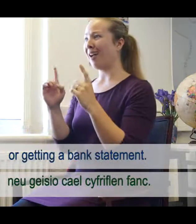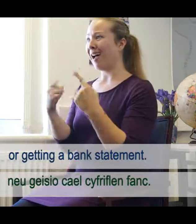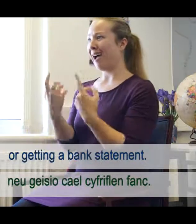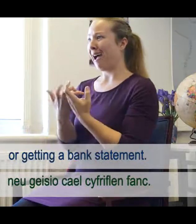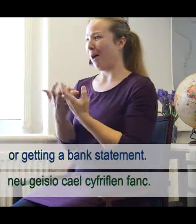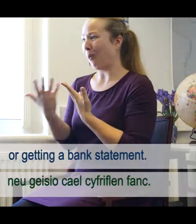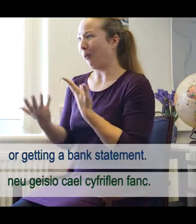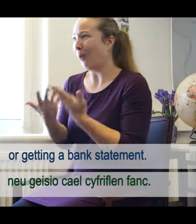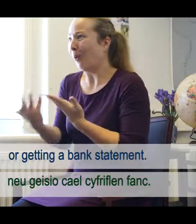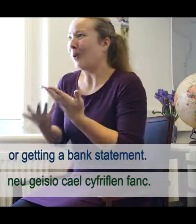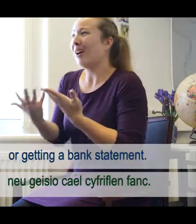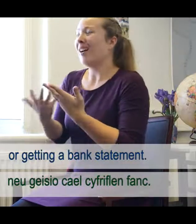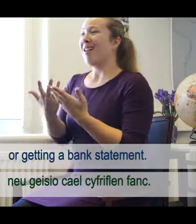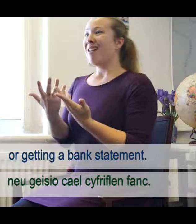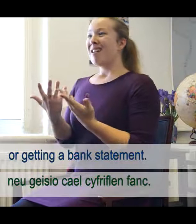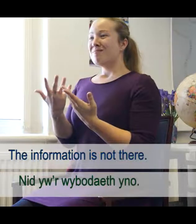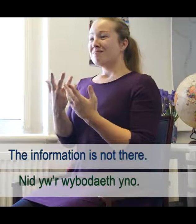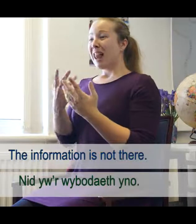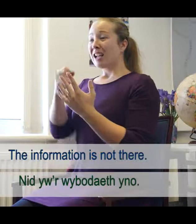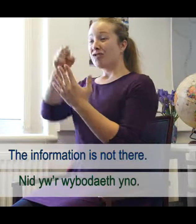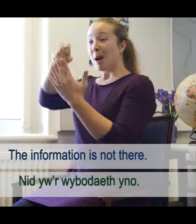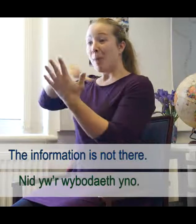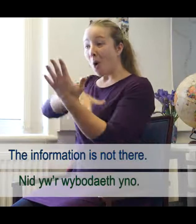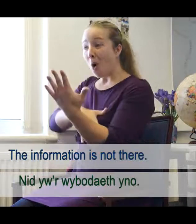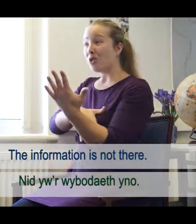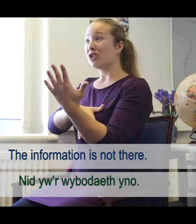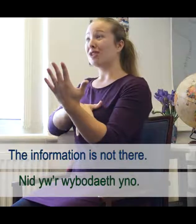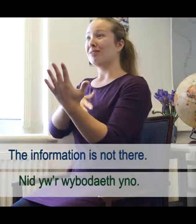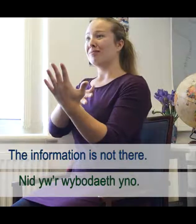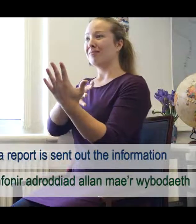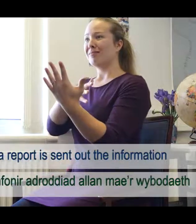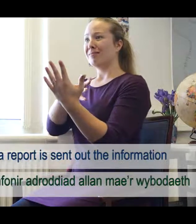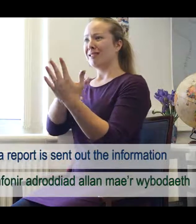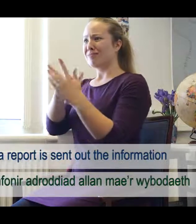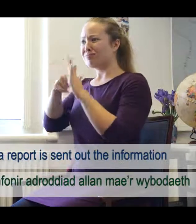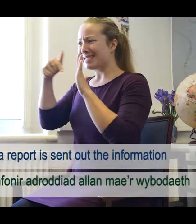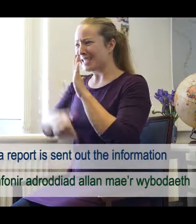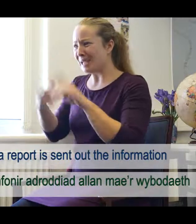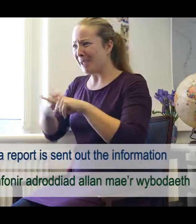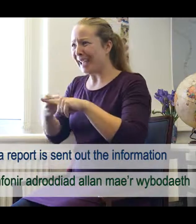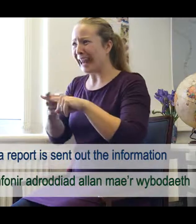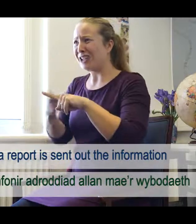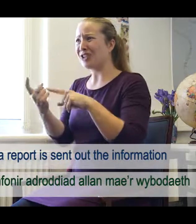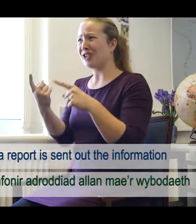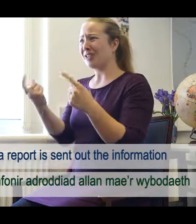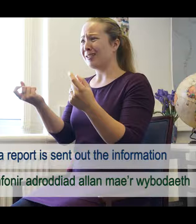getting a bank statement, the information is not there. If there's a report sent out, the information